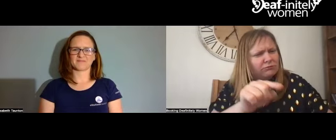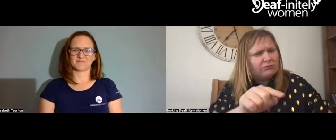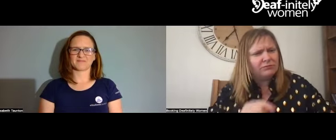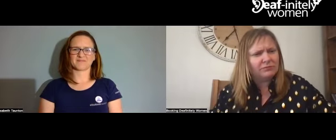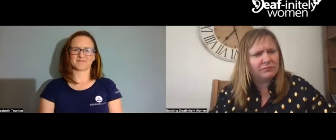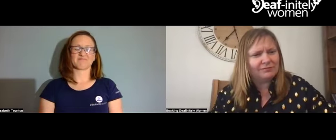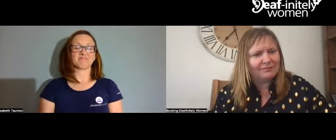do?